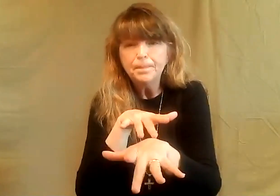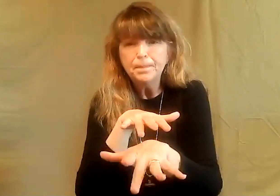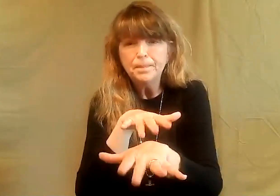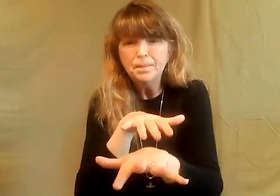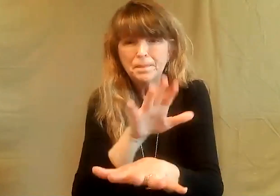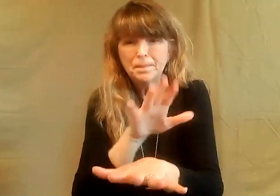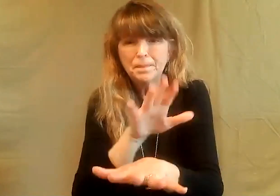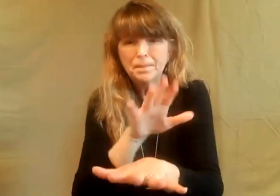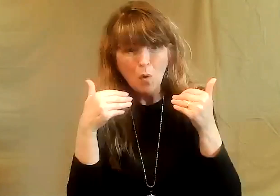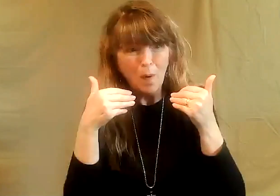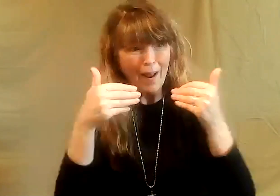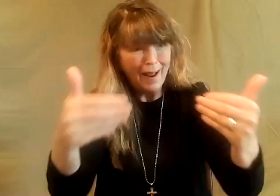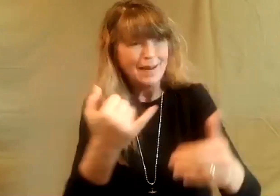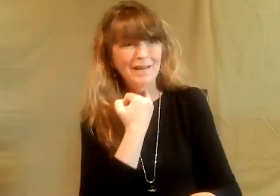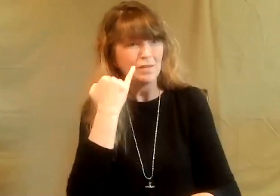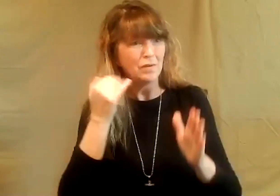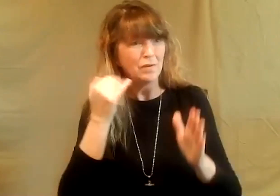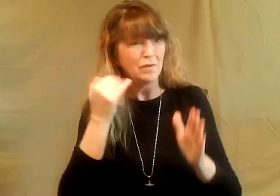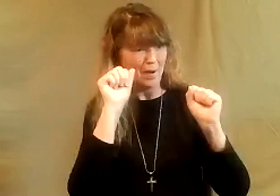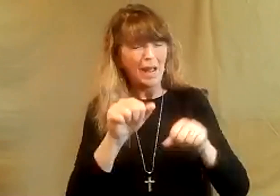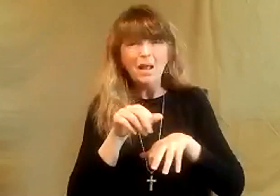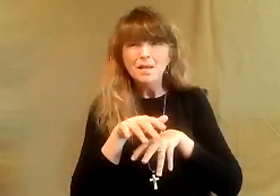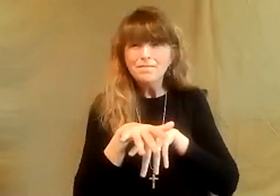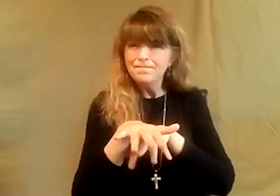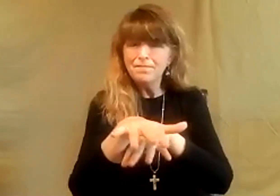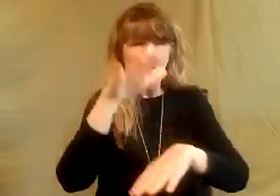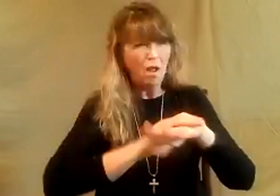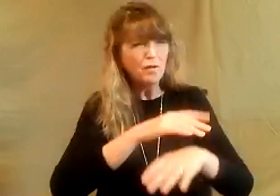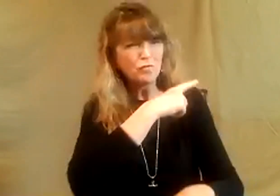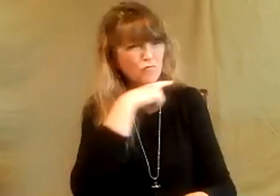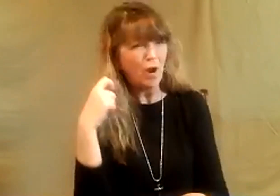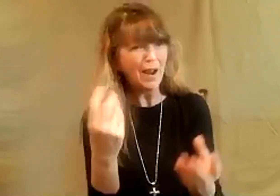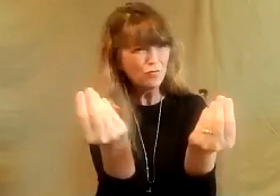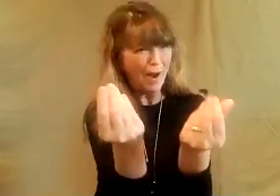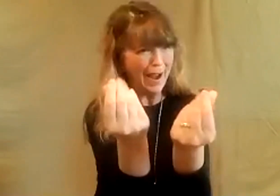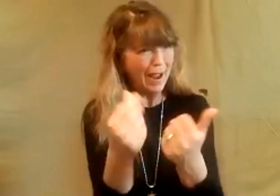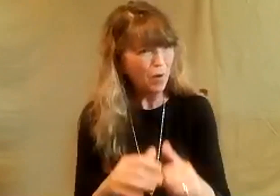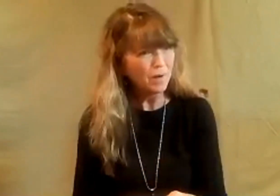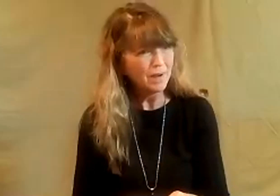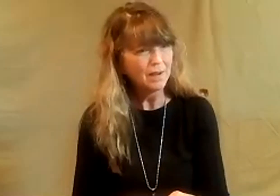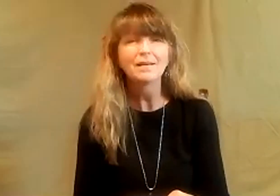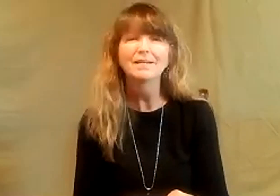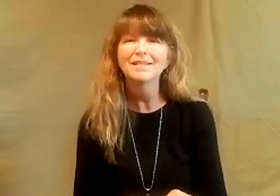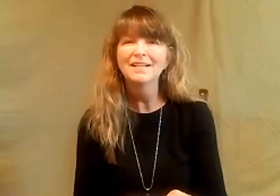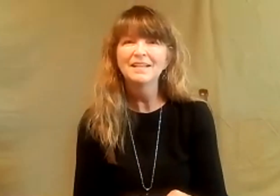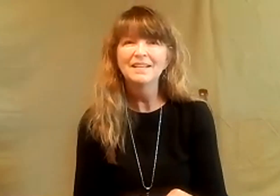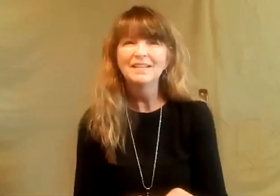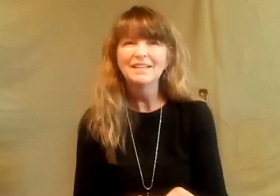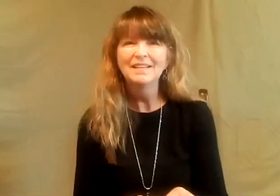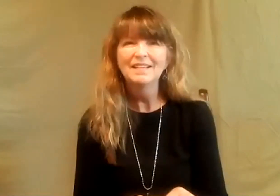make your way safely across. Go on, the Israelites will be able to cross on dry land.